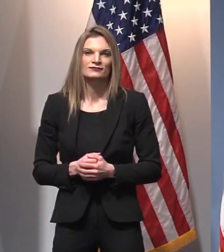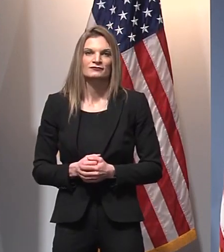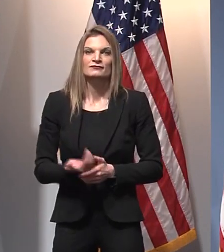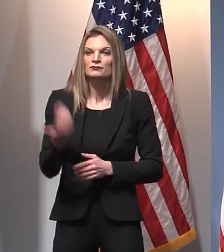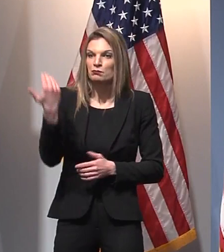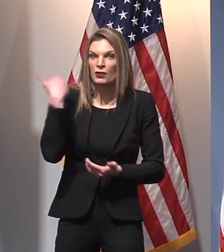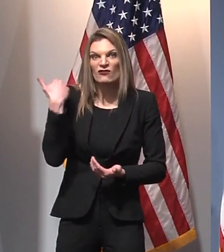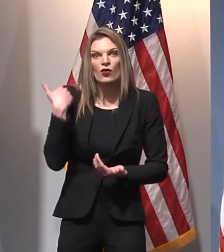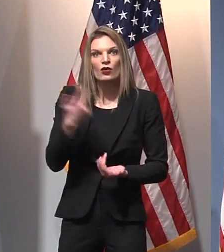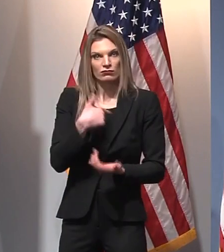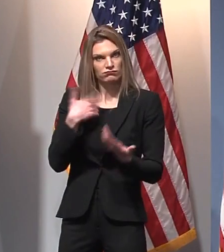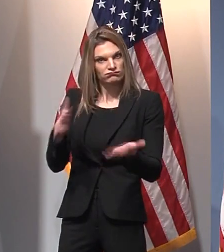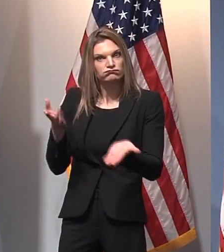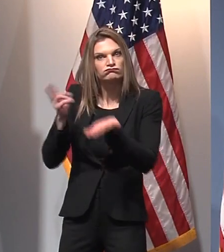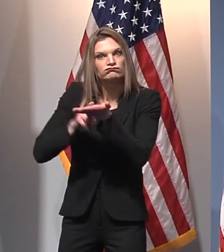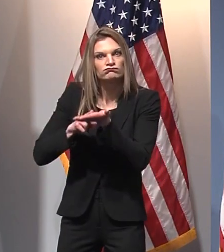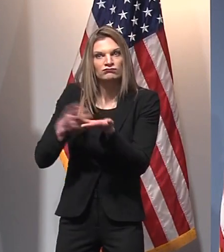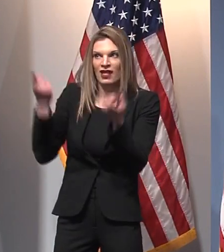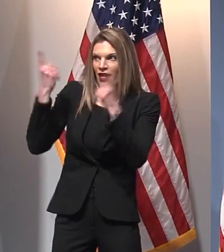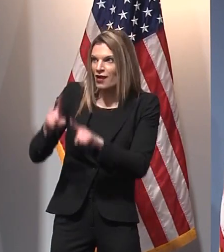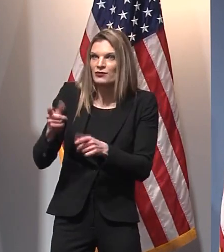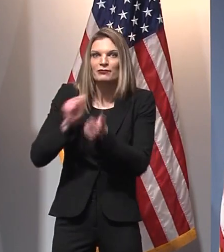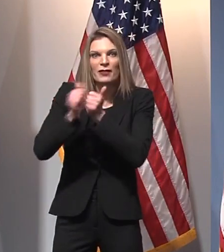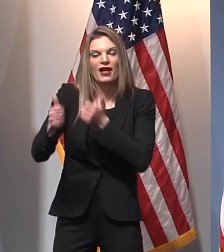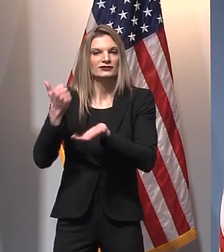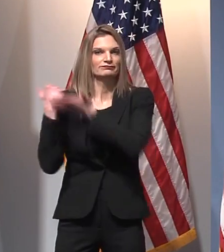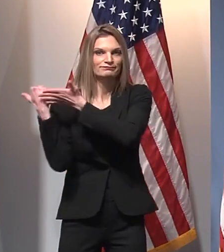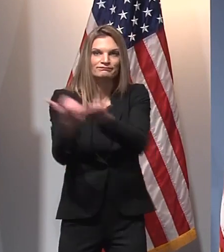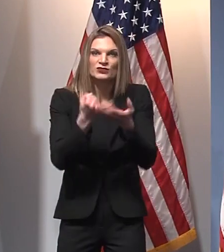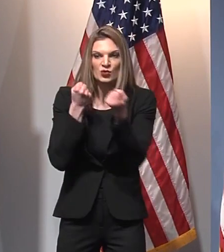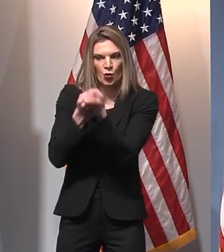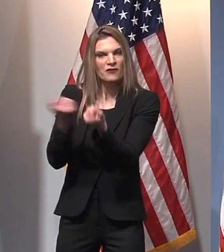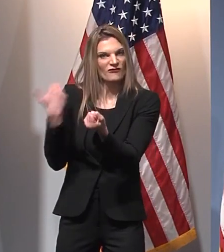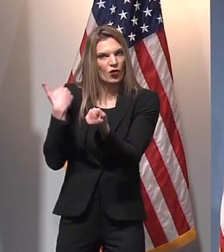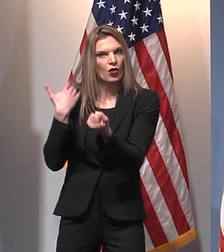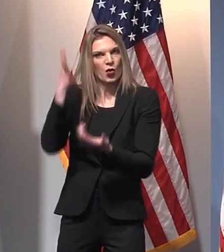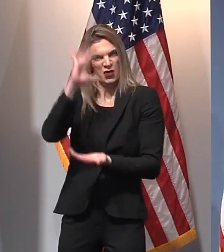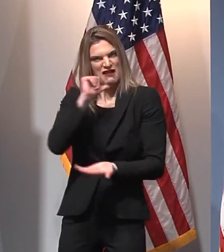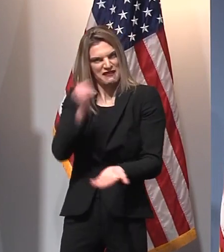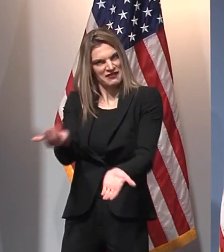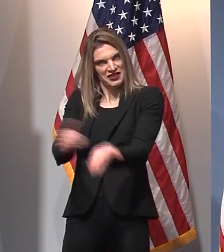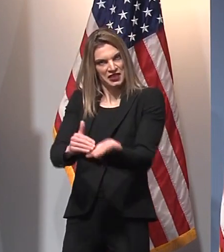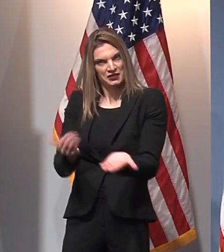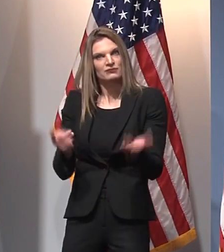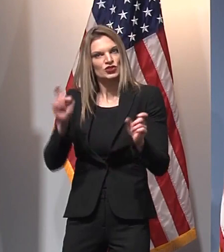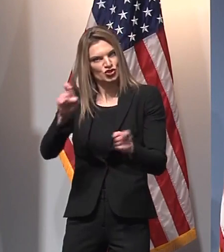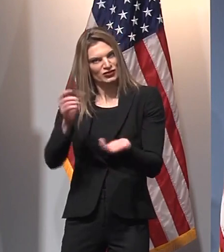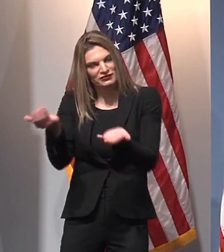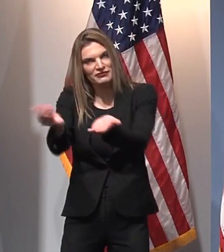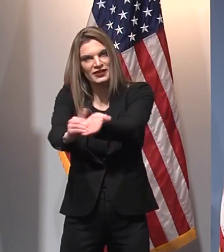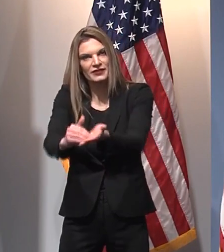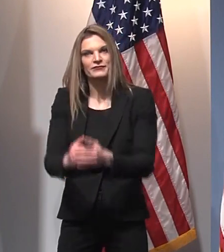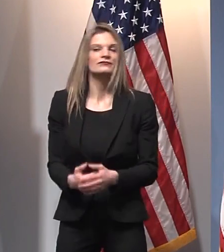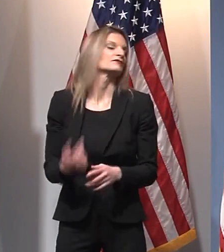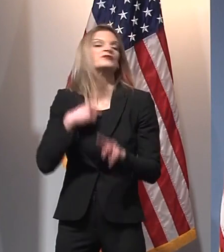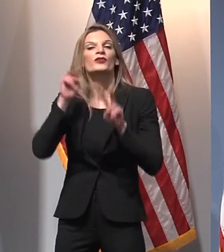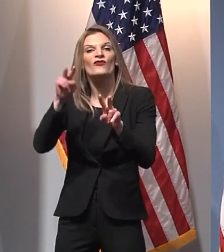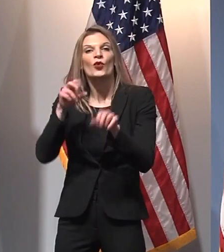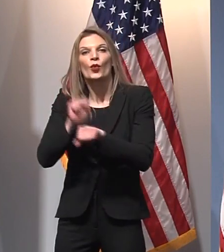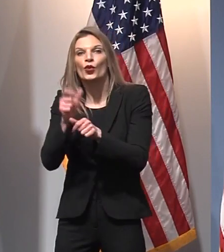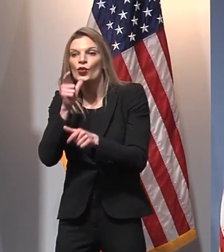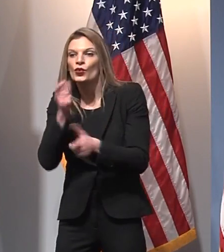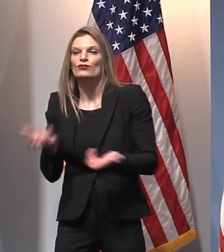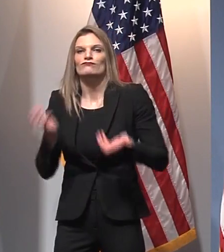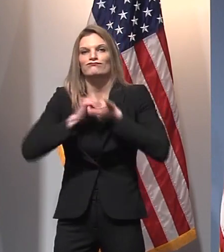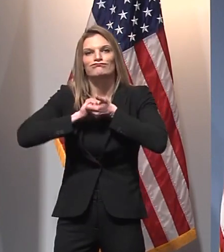package before, and we can do it again. I look forward to working with legislative partners on both sides of the aisle to